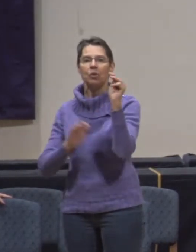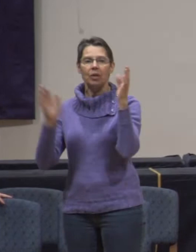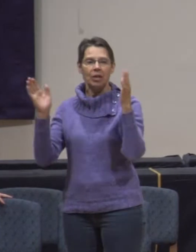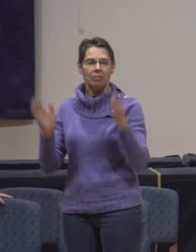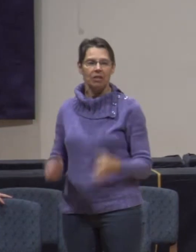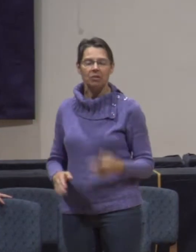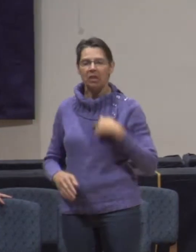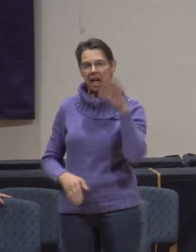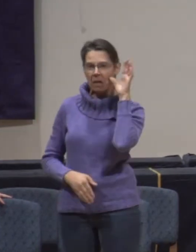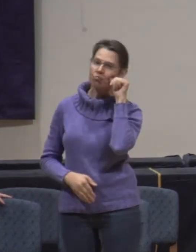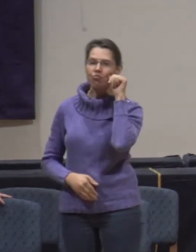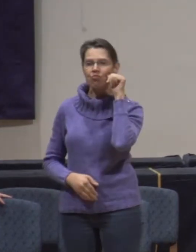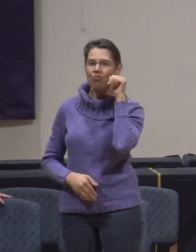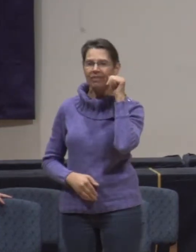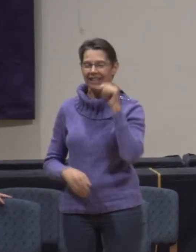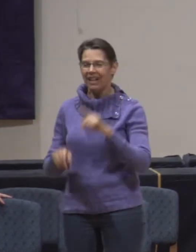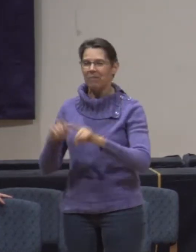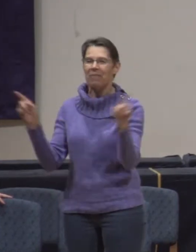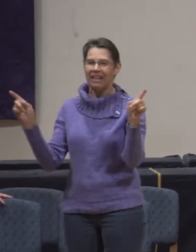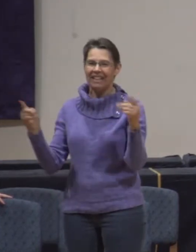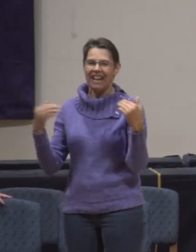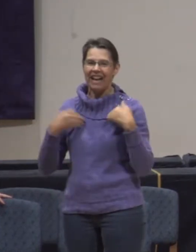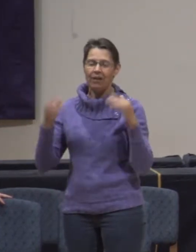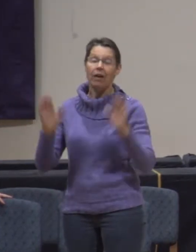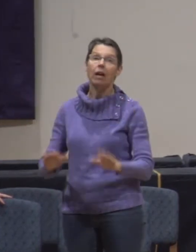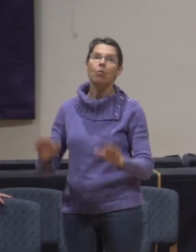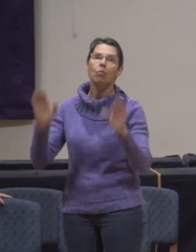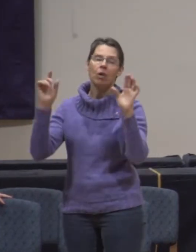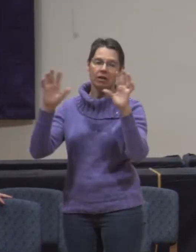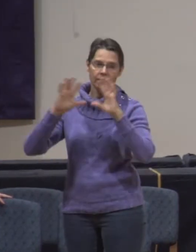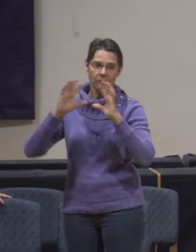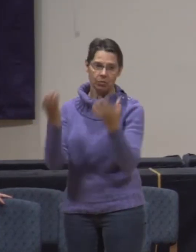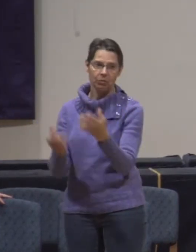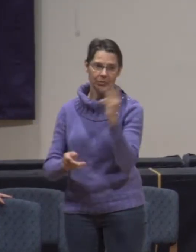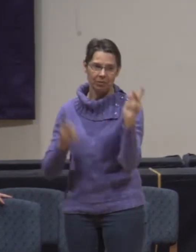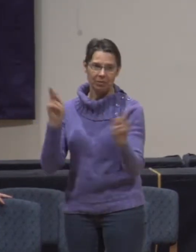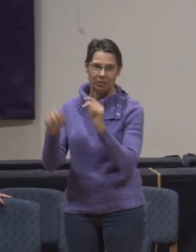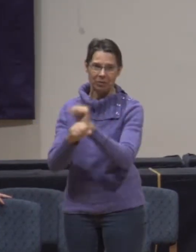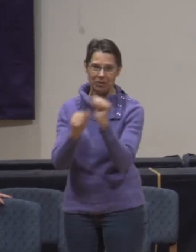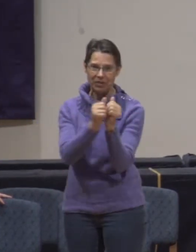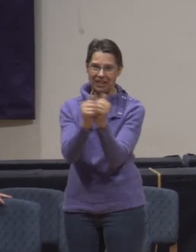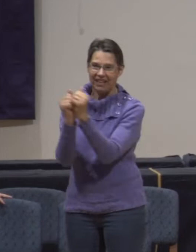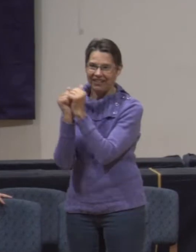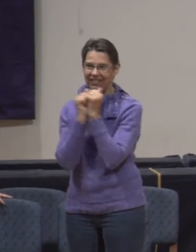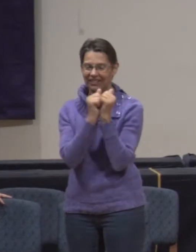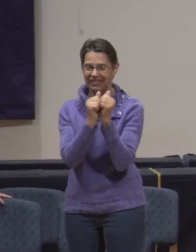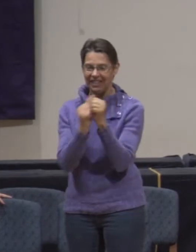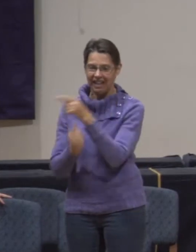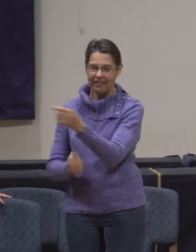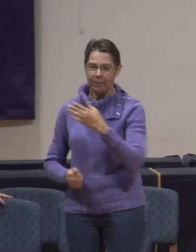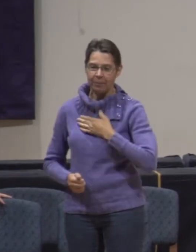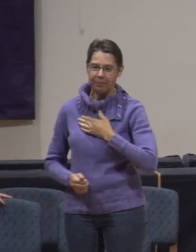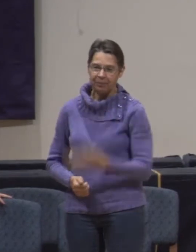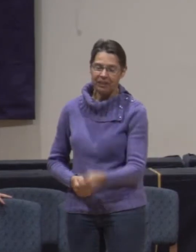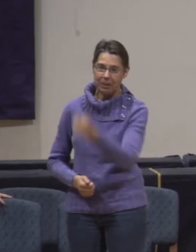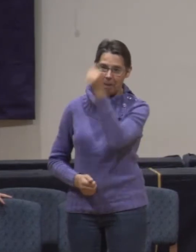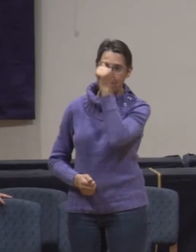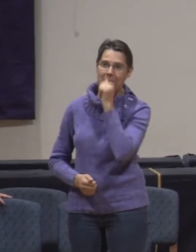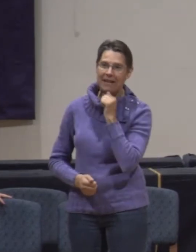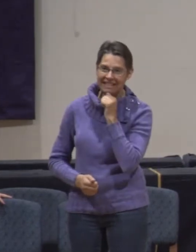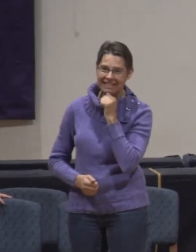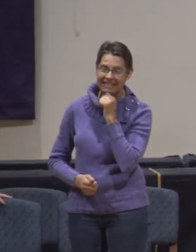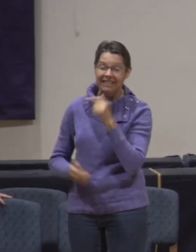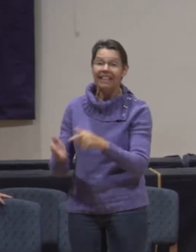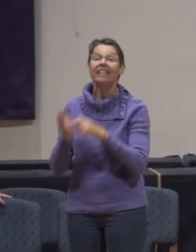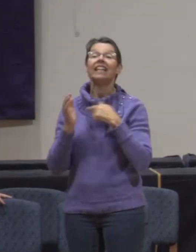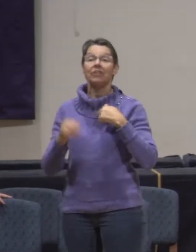and get pretty stubborn, but I have a wonderful set of folks who work with me and are willing to be patient as it takes me